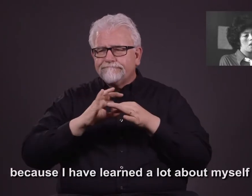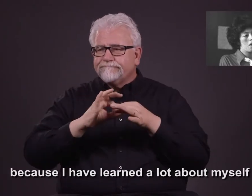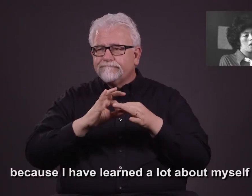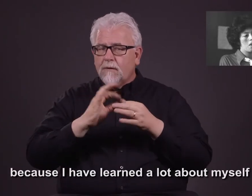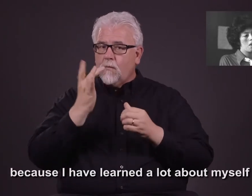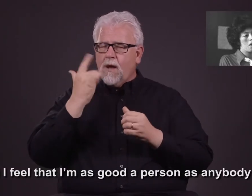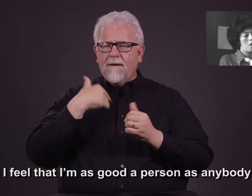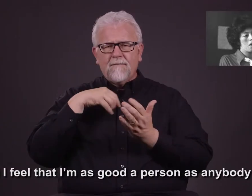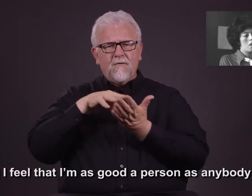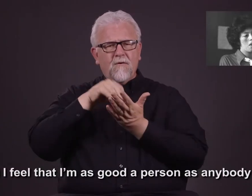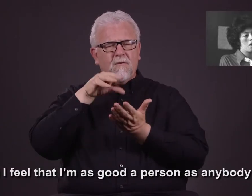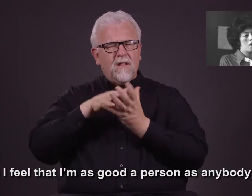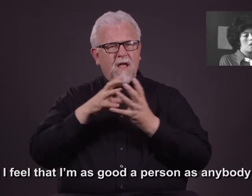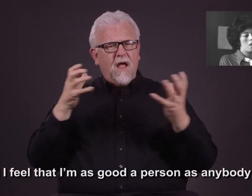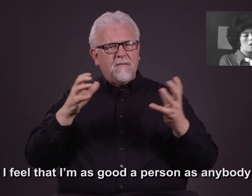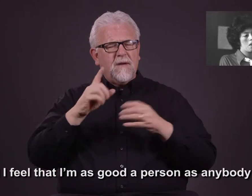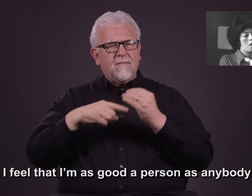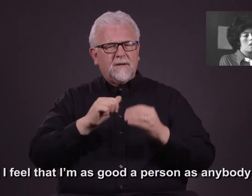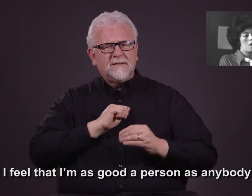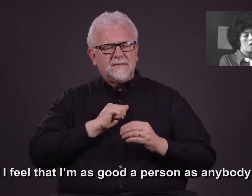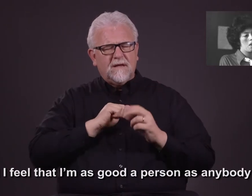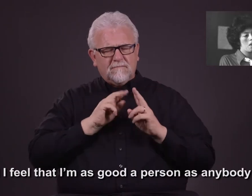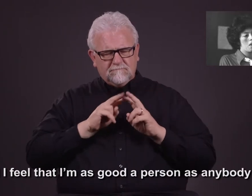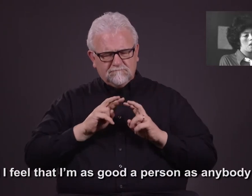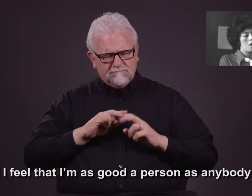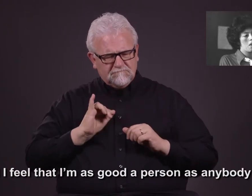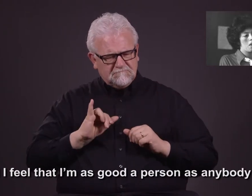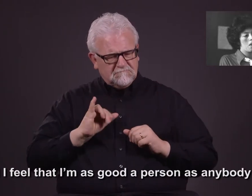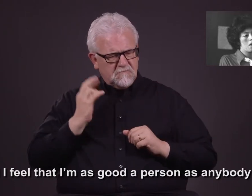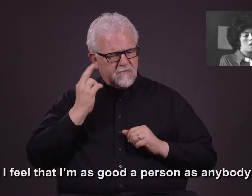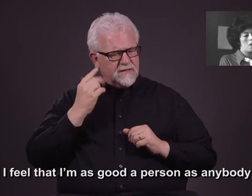and I feel that I'm as good a person as anybody else.